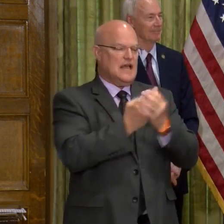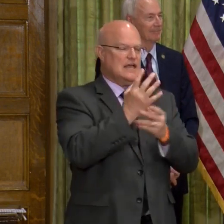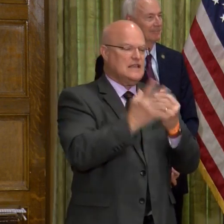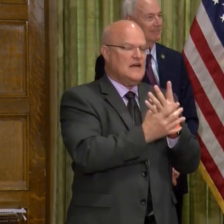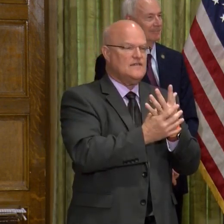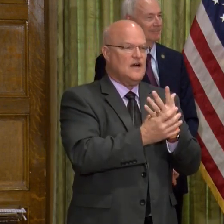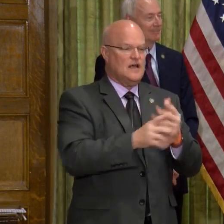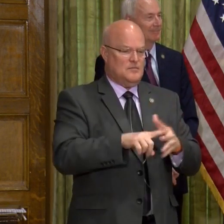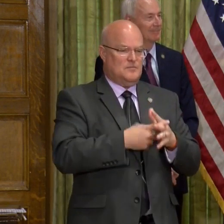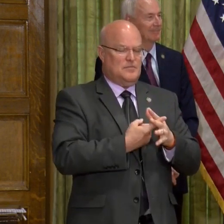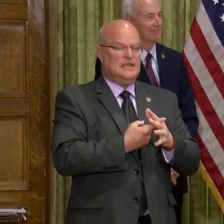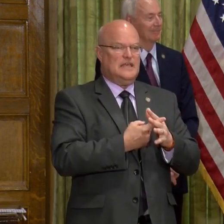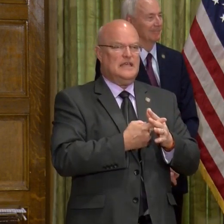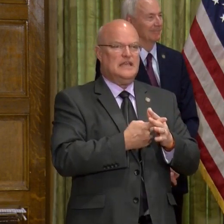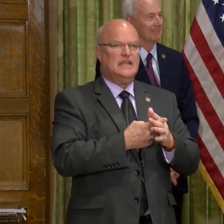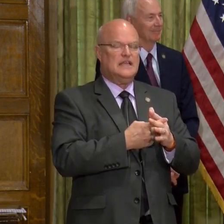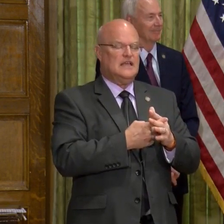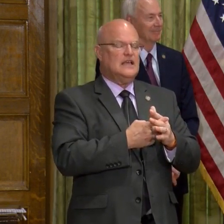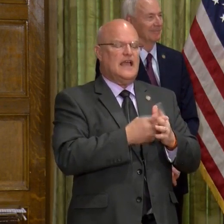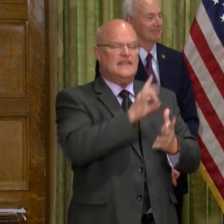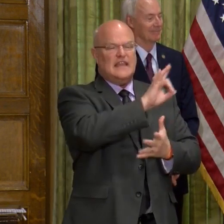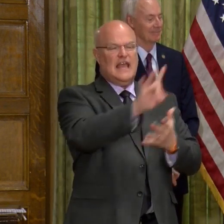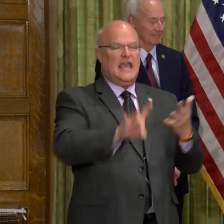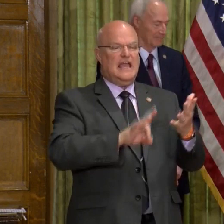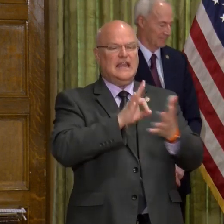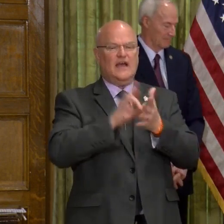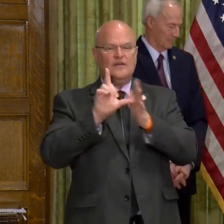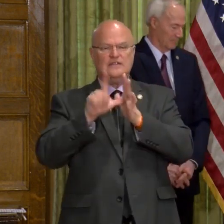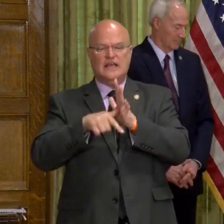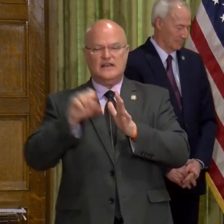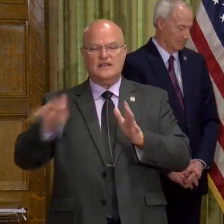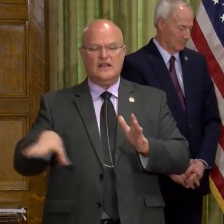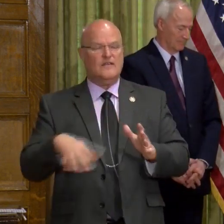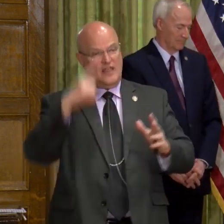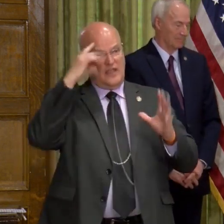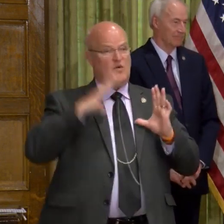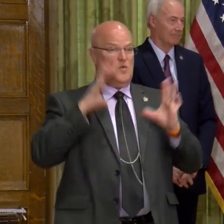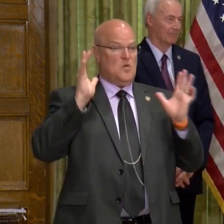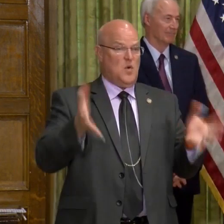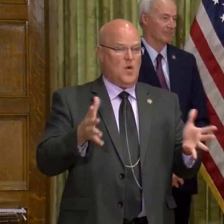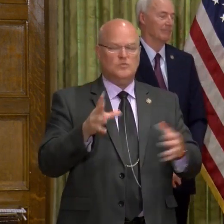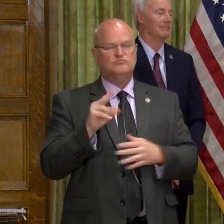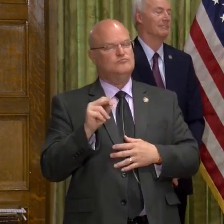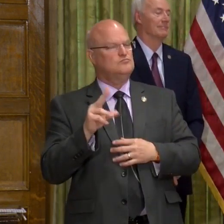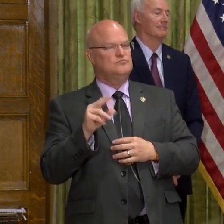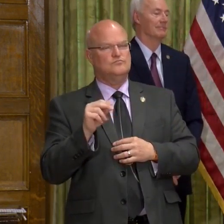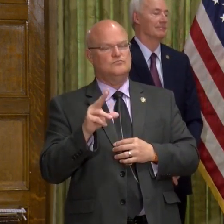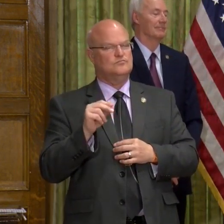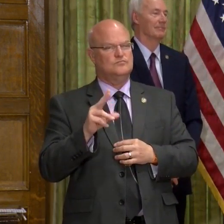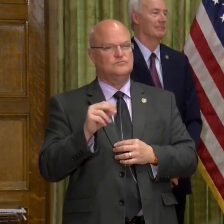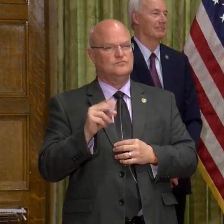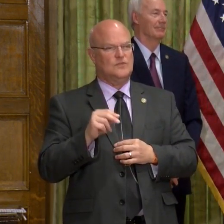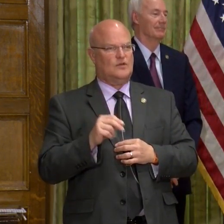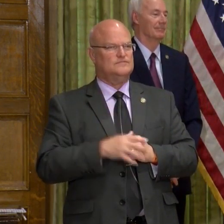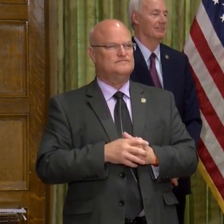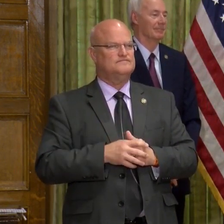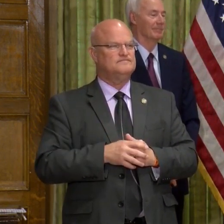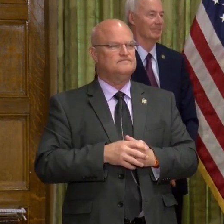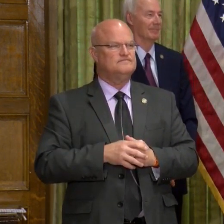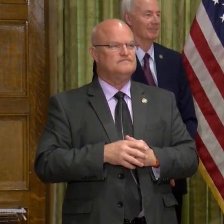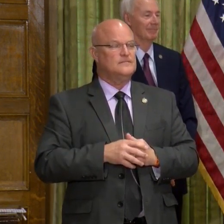on at the beginning of your shift and use it the entire shift and think that you've actually done something good on that.